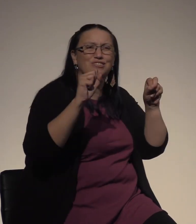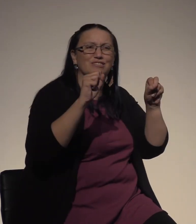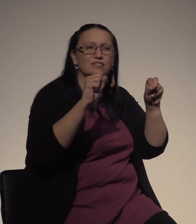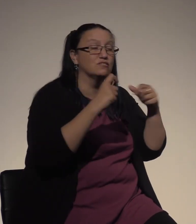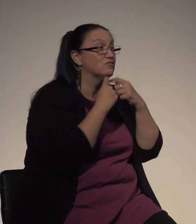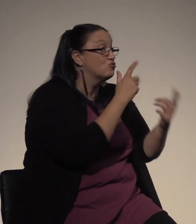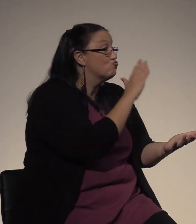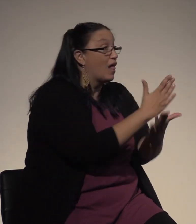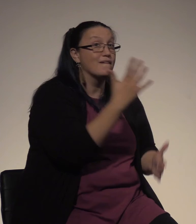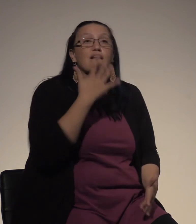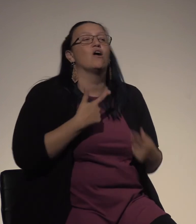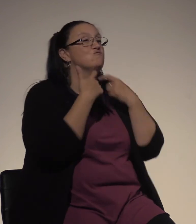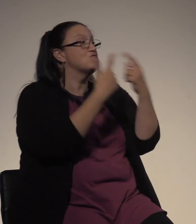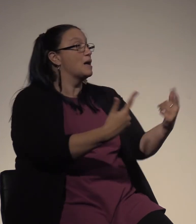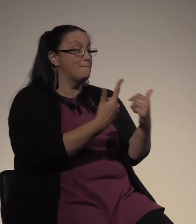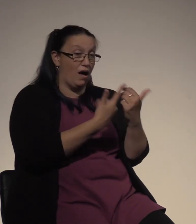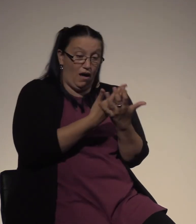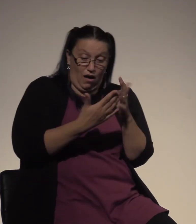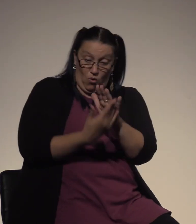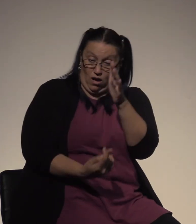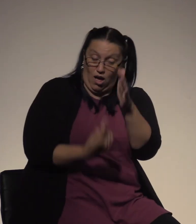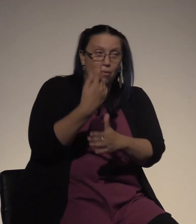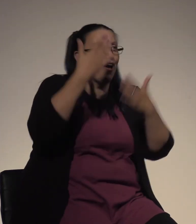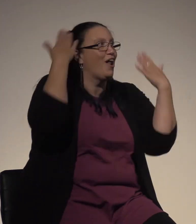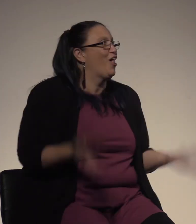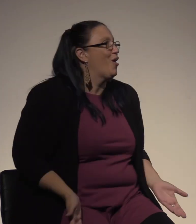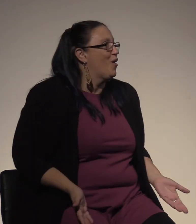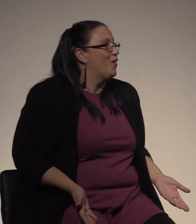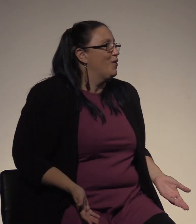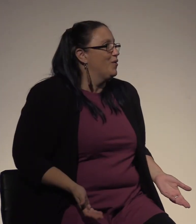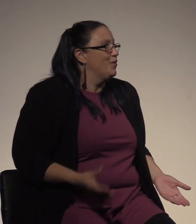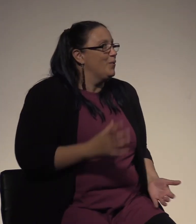if it's real or fake, but how it could have occurred in the first place.